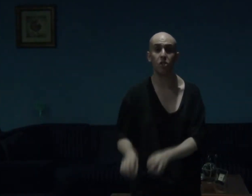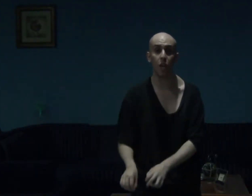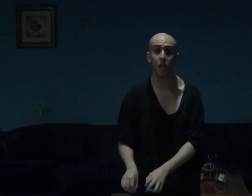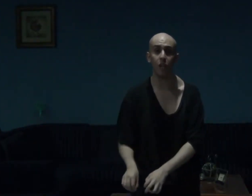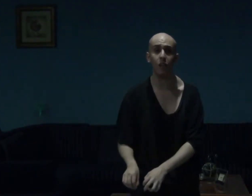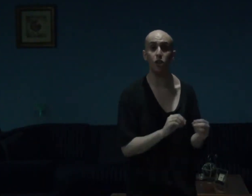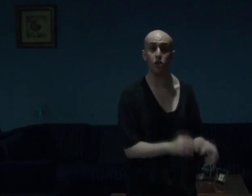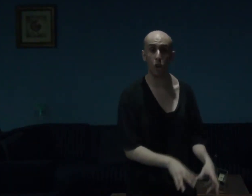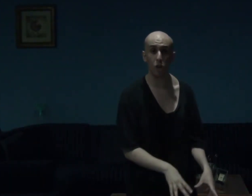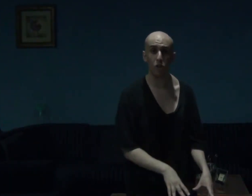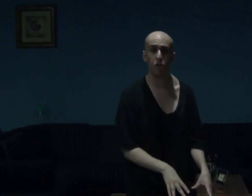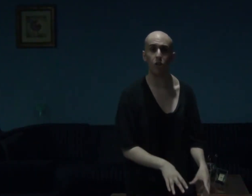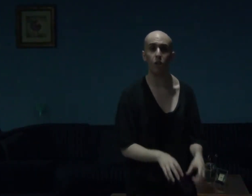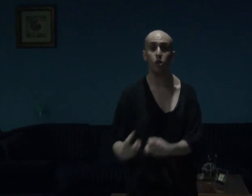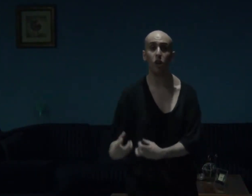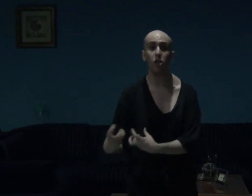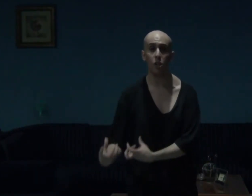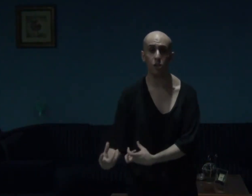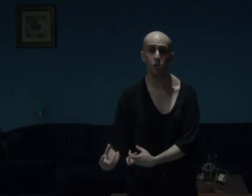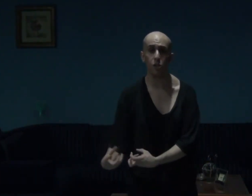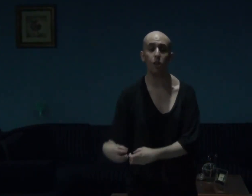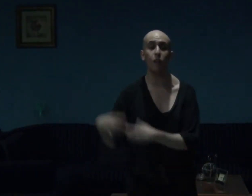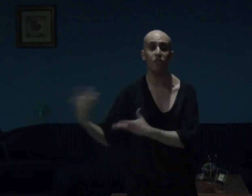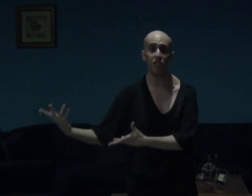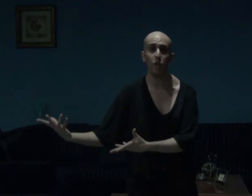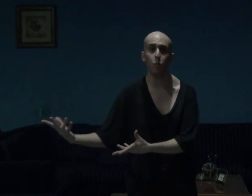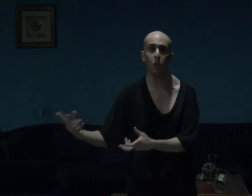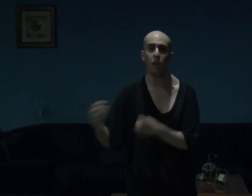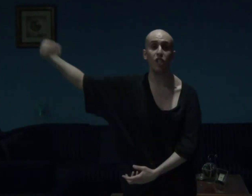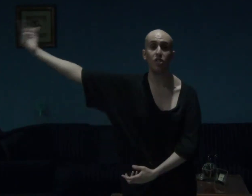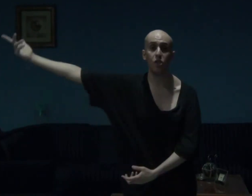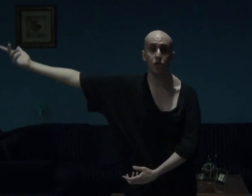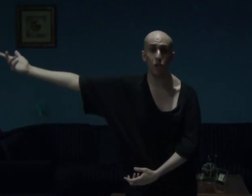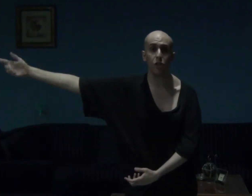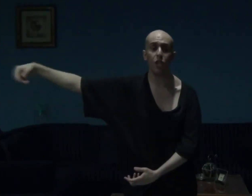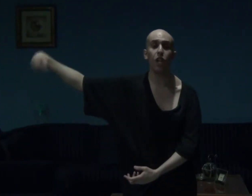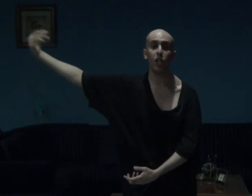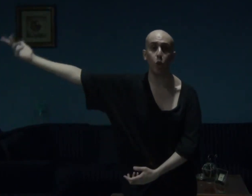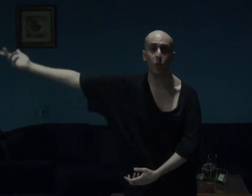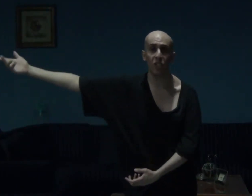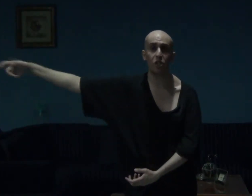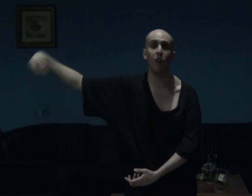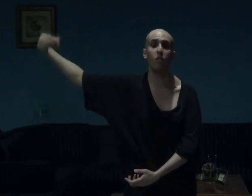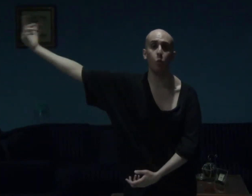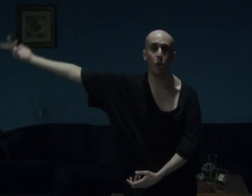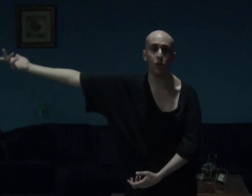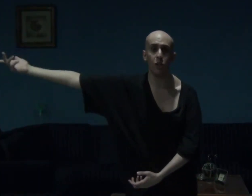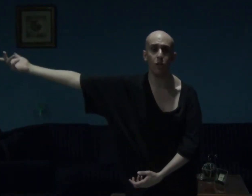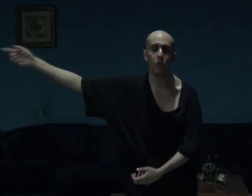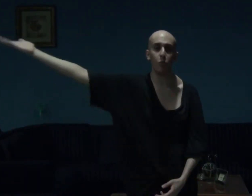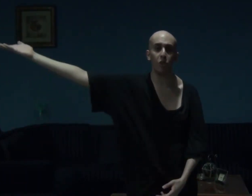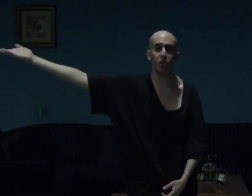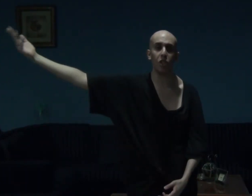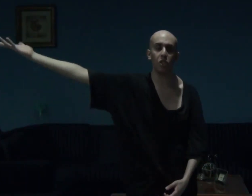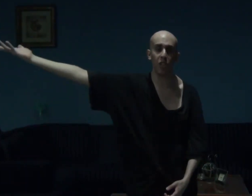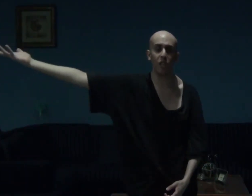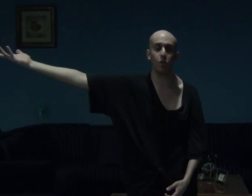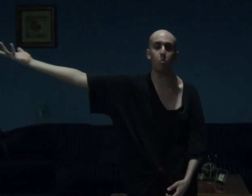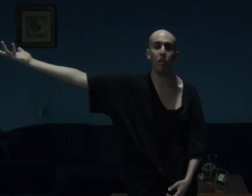tale, this odyssey, dark odyssey of Senwa, is the journey and quest of the warrior, in which she seeks to bring